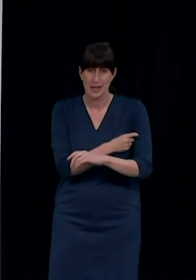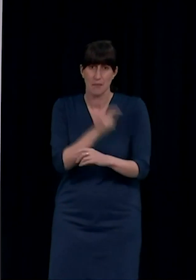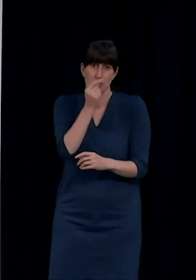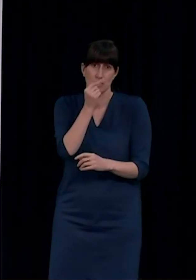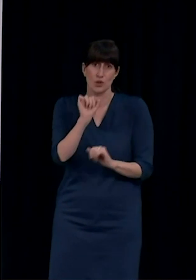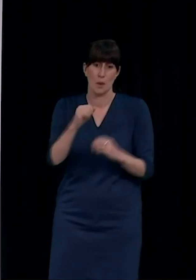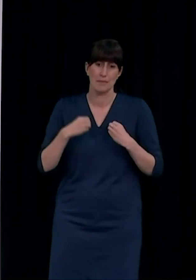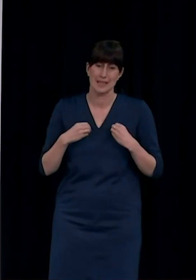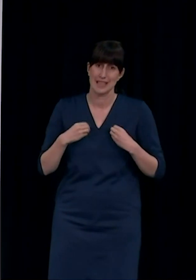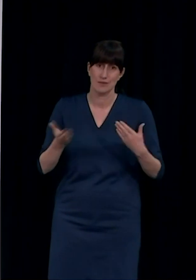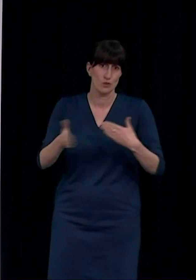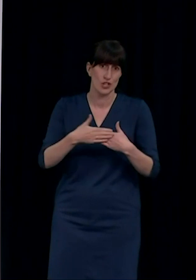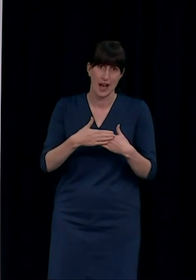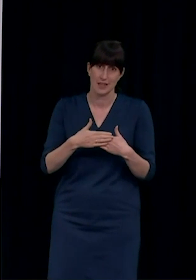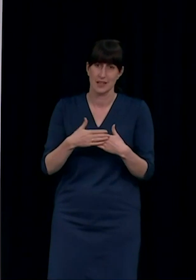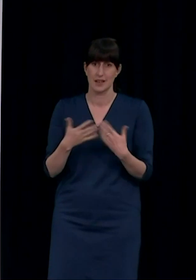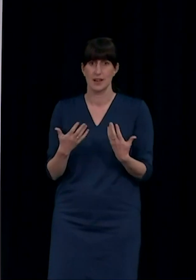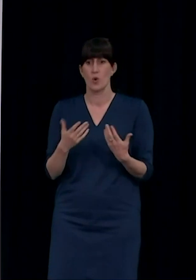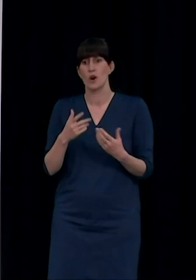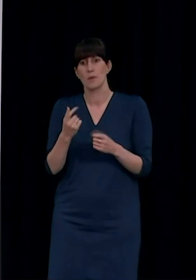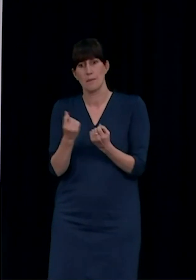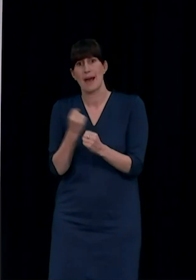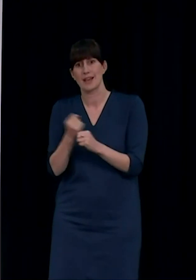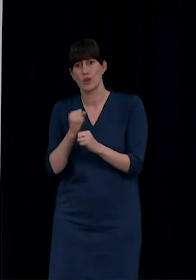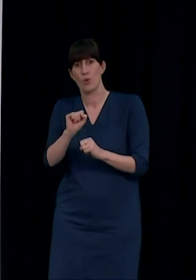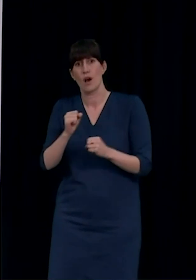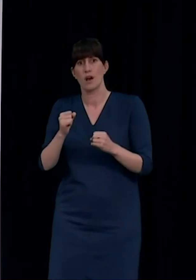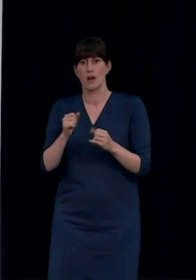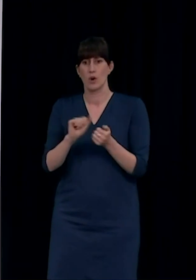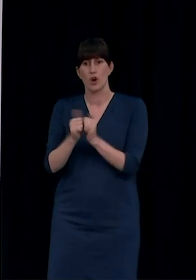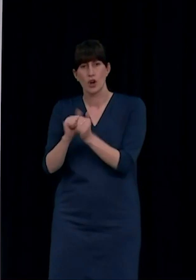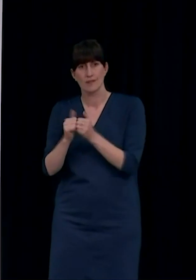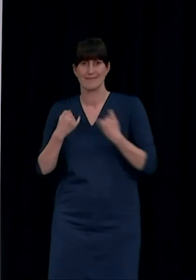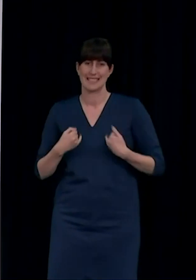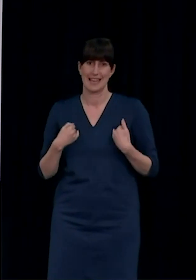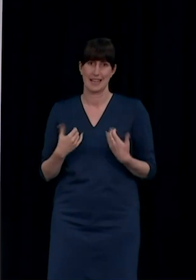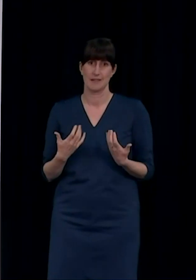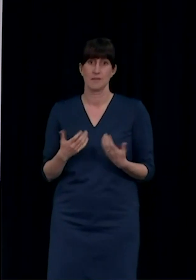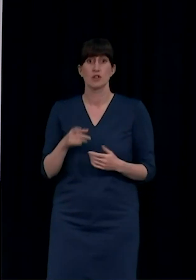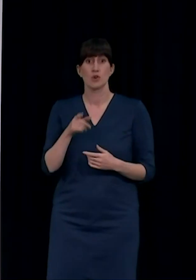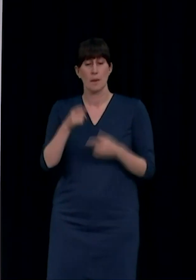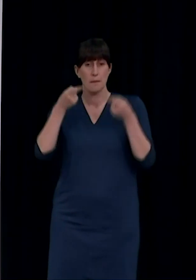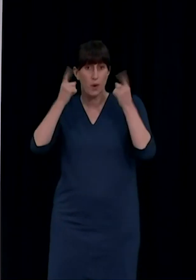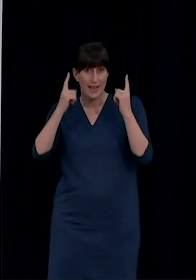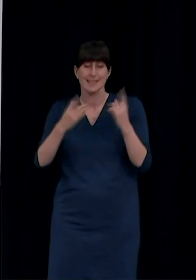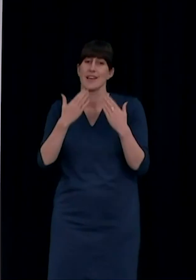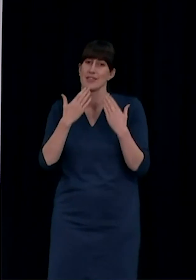And to those businesses making time for employees to get a vaccine, we say thank you for all the efforts you're making to support your workforce to stay safe.